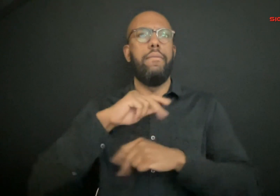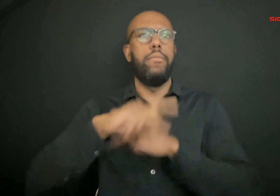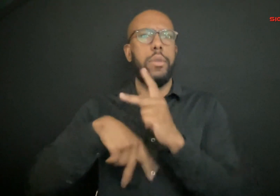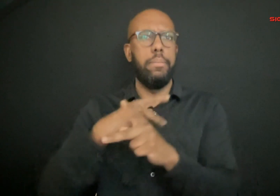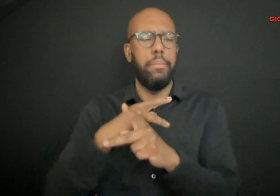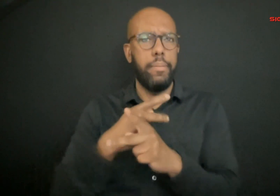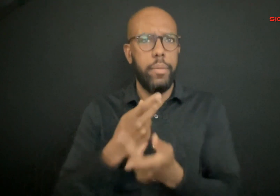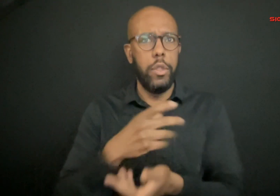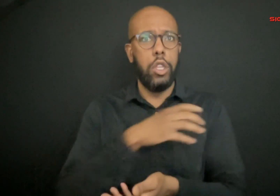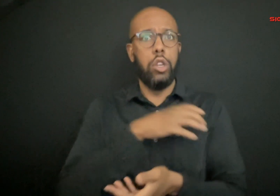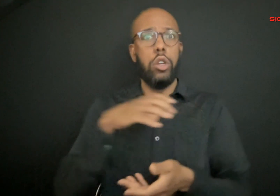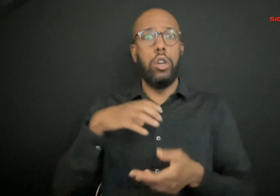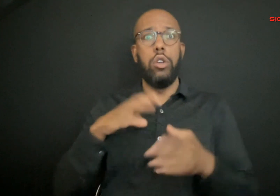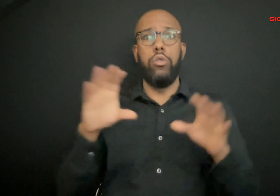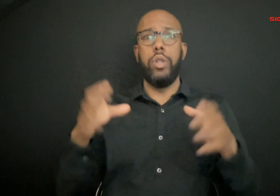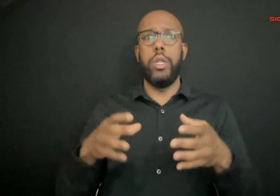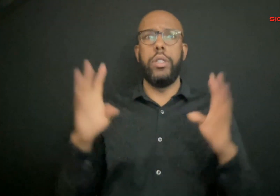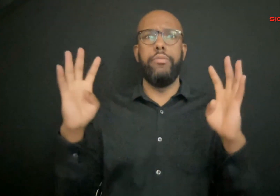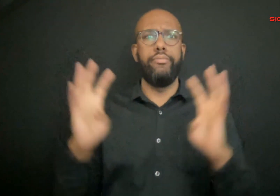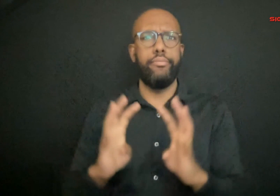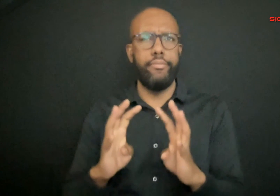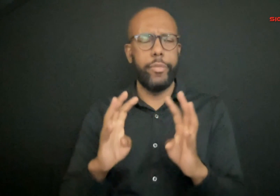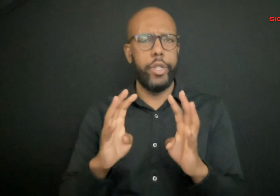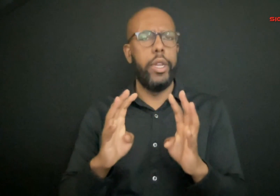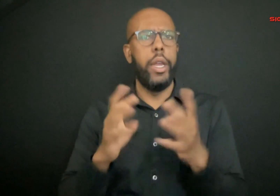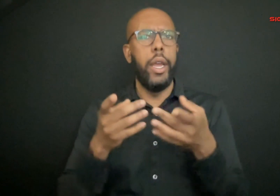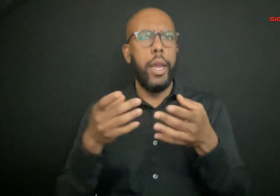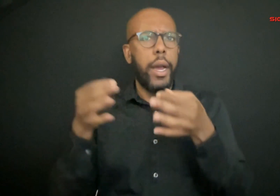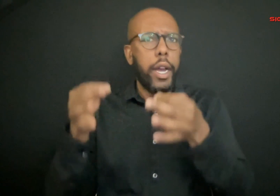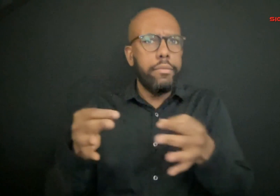And Congress is determined to find out what it is.